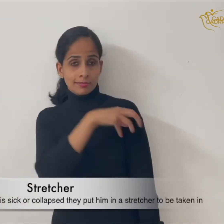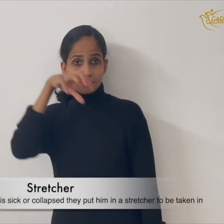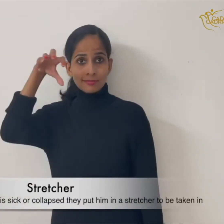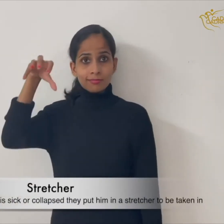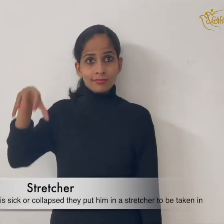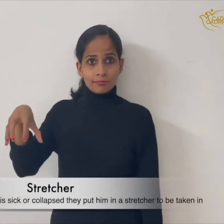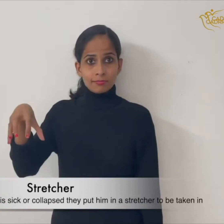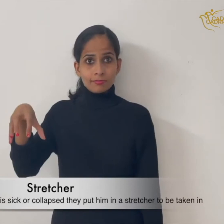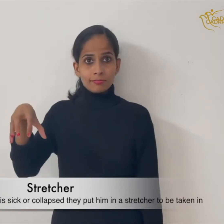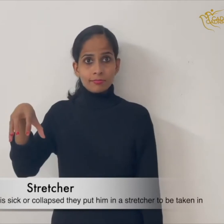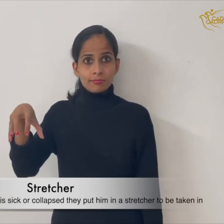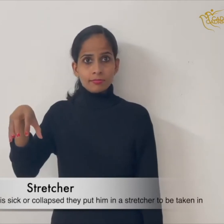stretcher